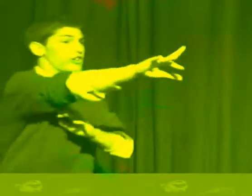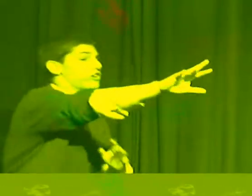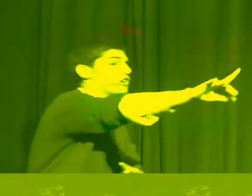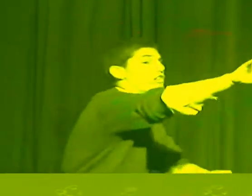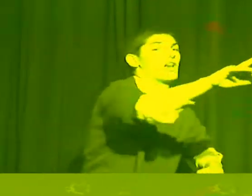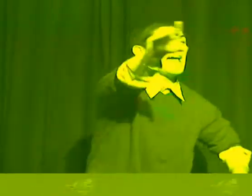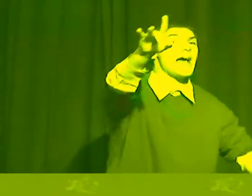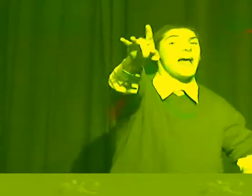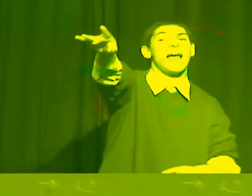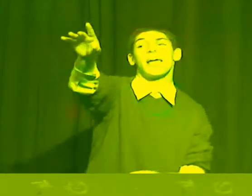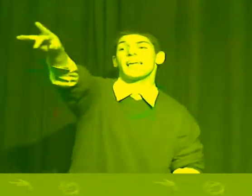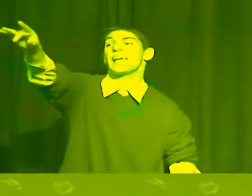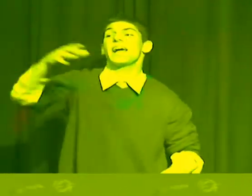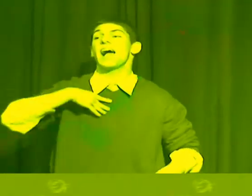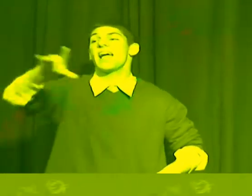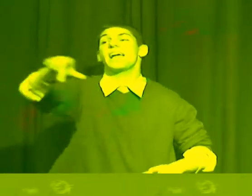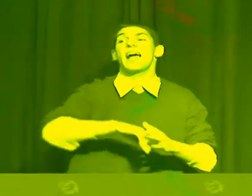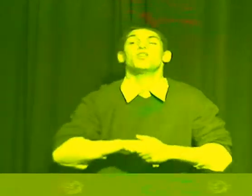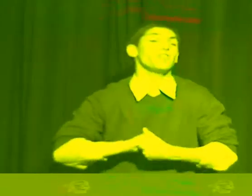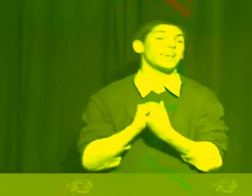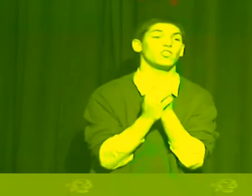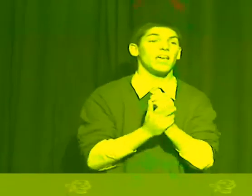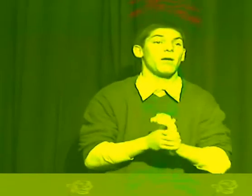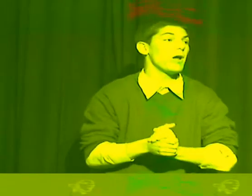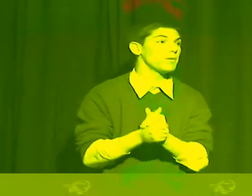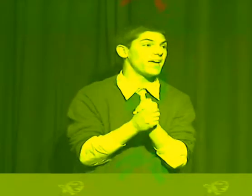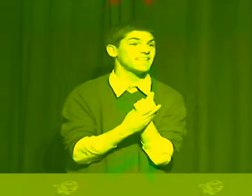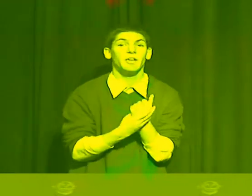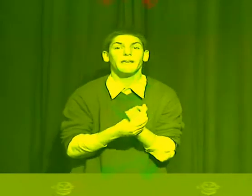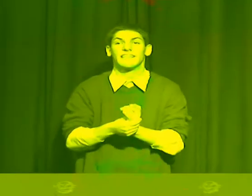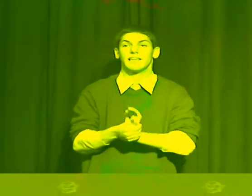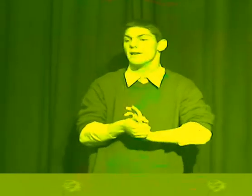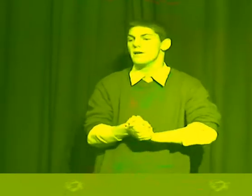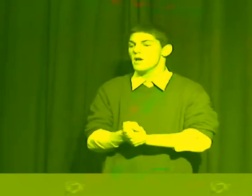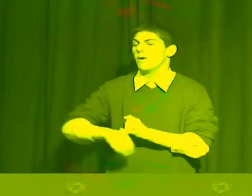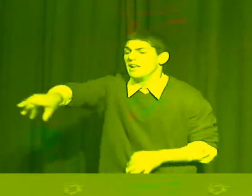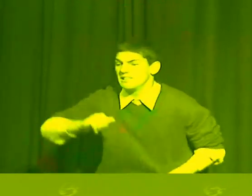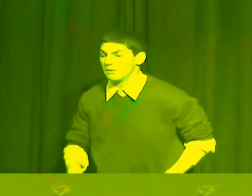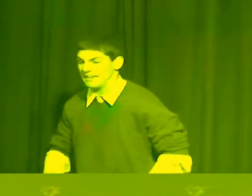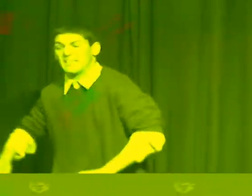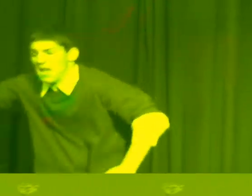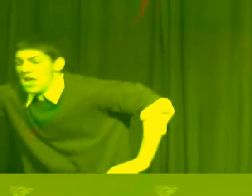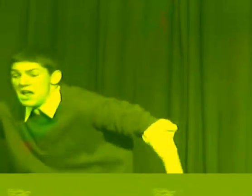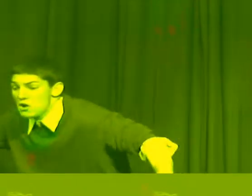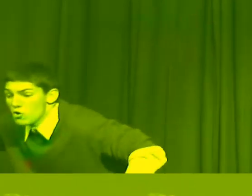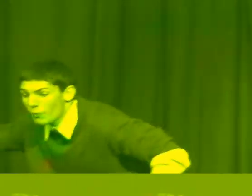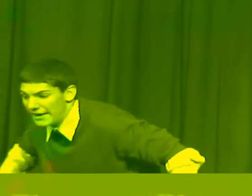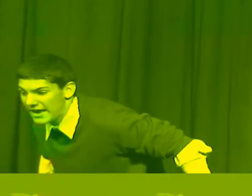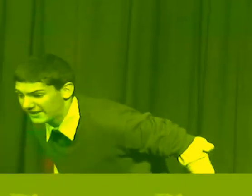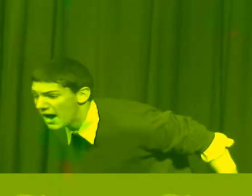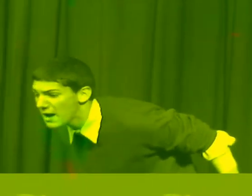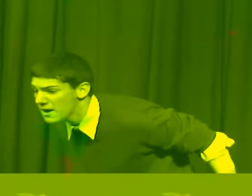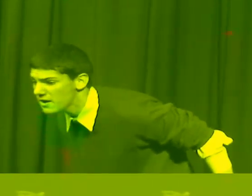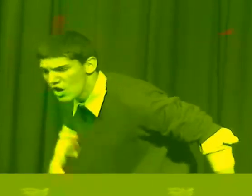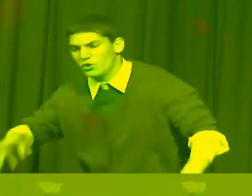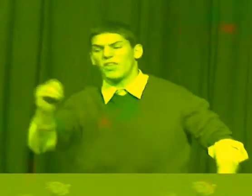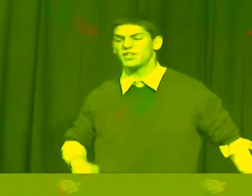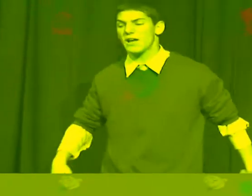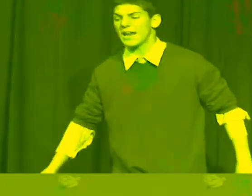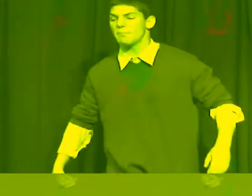look, look, look, I know you guys don't take my problem that seriously. What, little Miss Heroin addict, huh? You think you got it